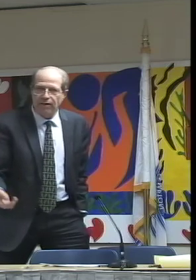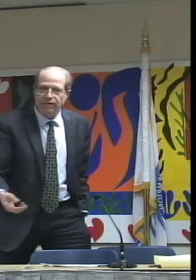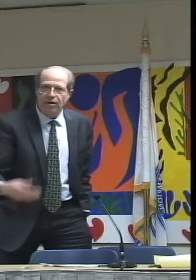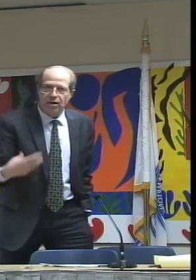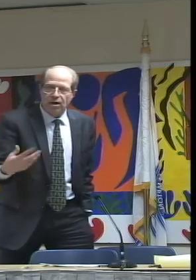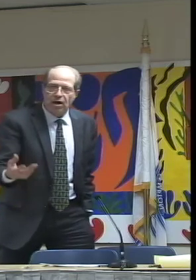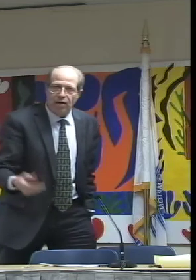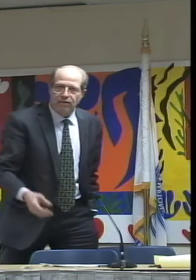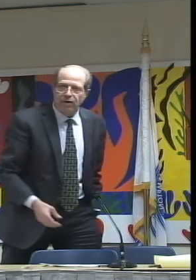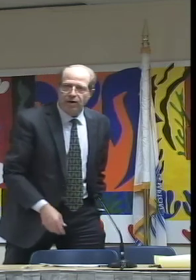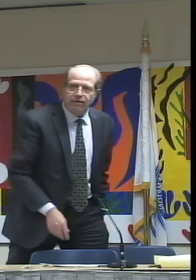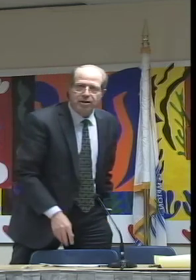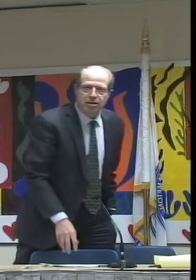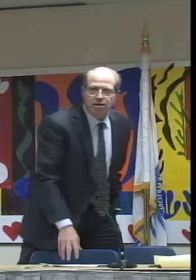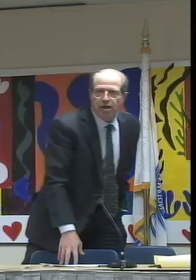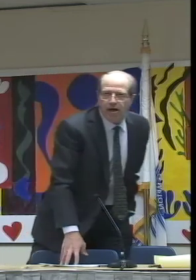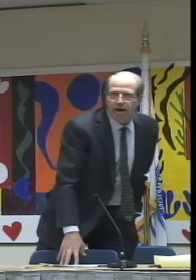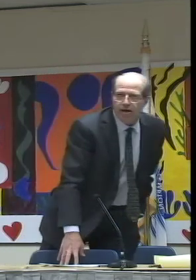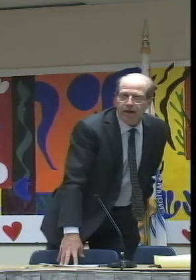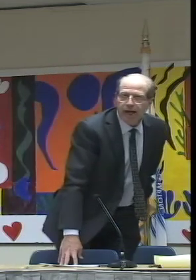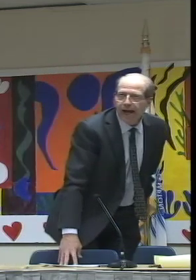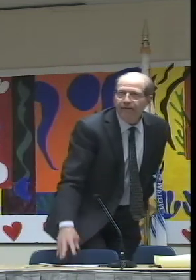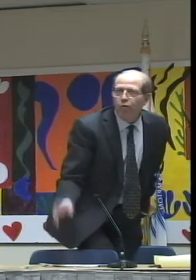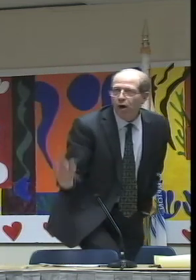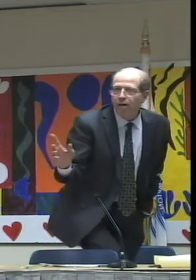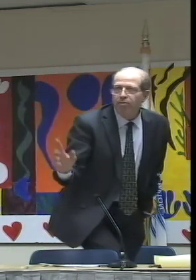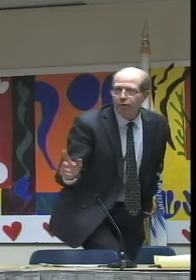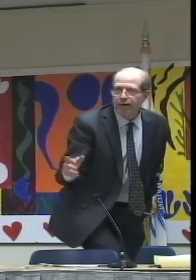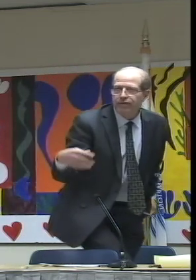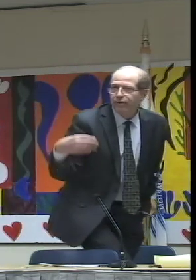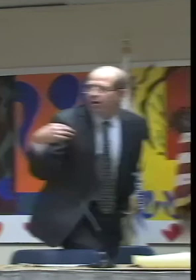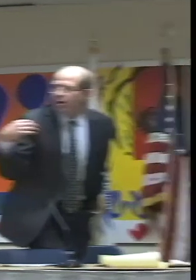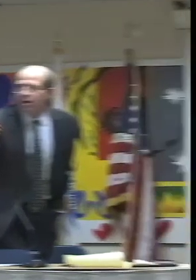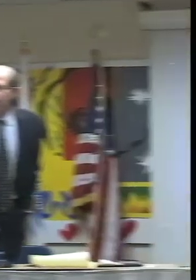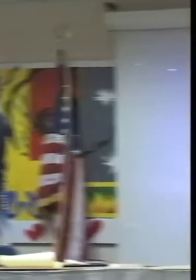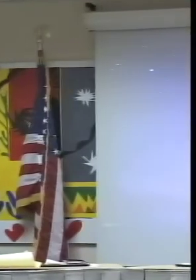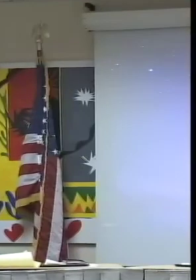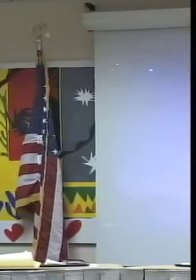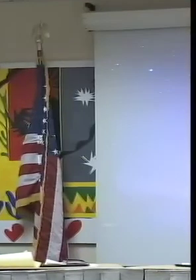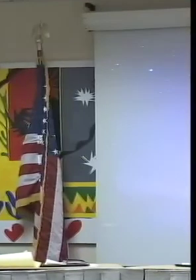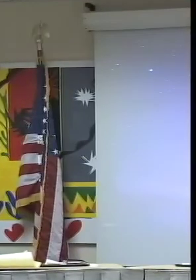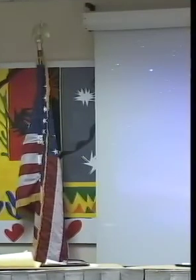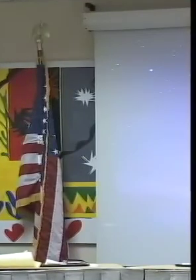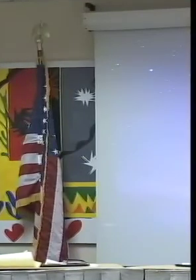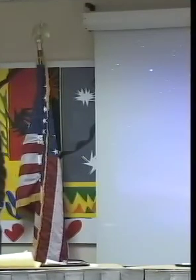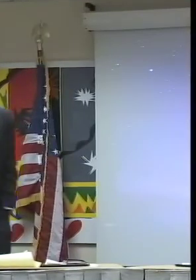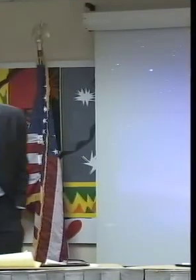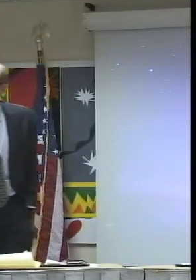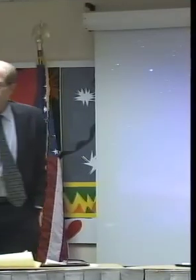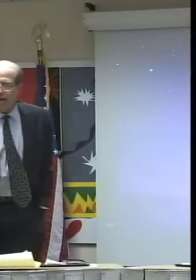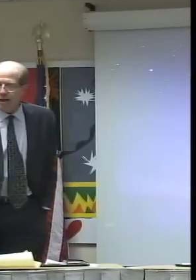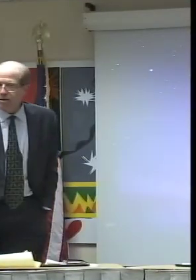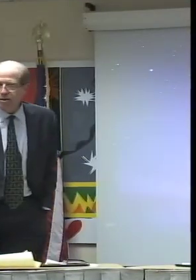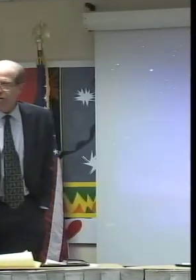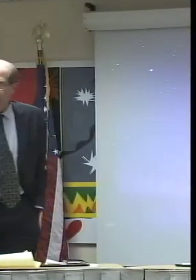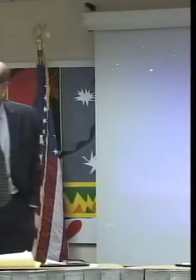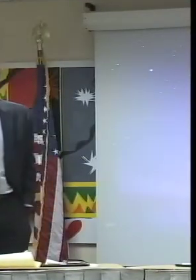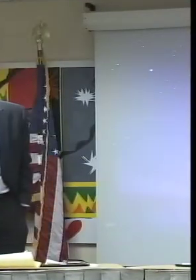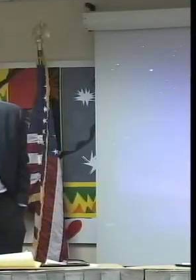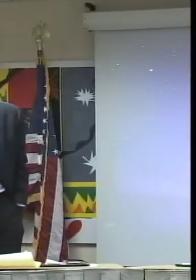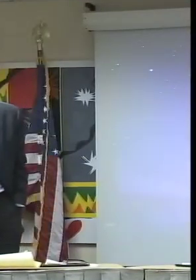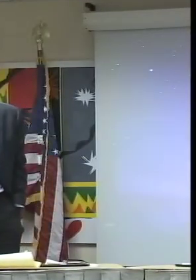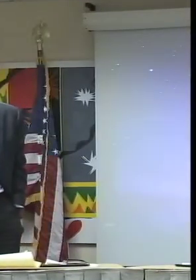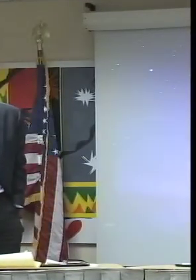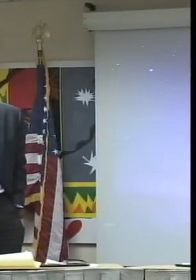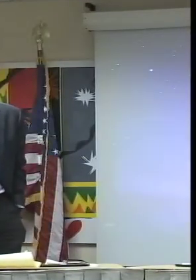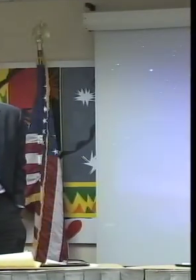archive of this entire hearing. I have one brief catch-all question that I just always